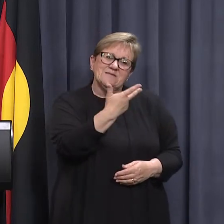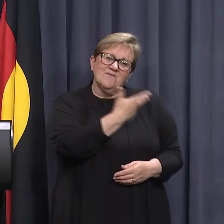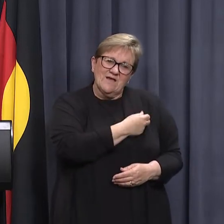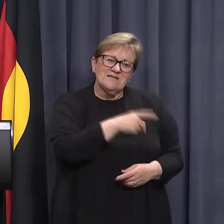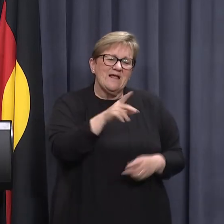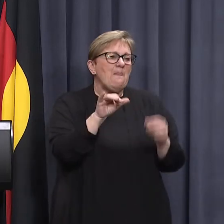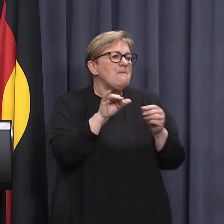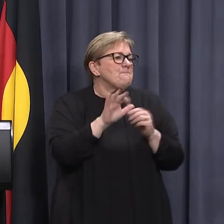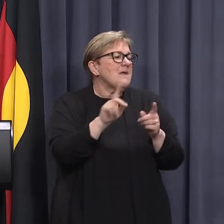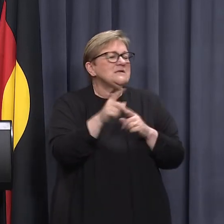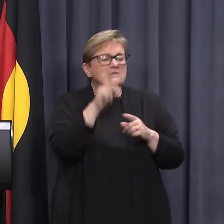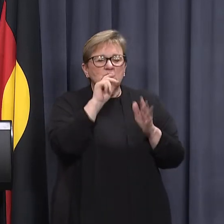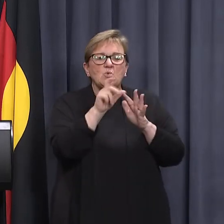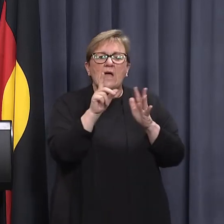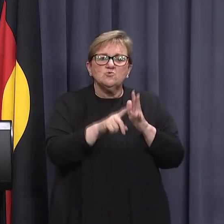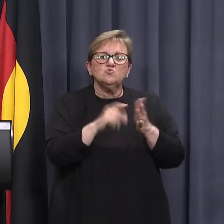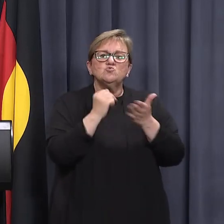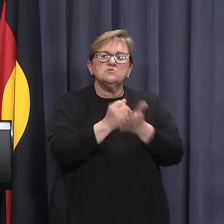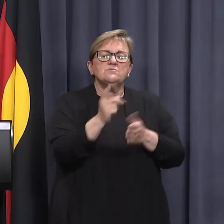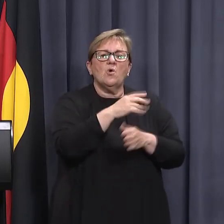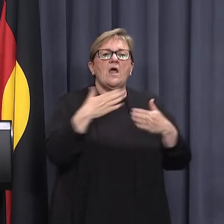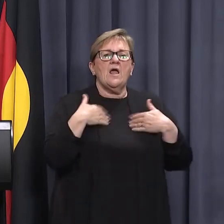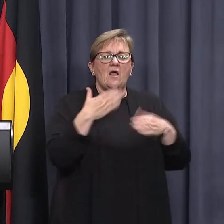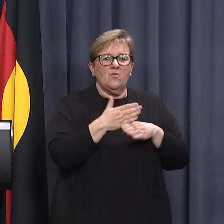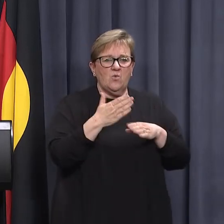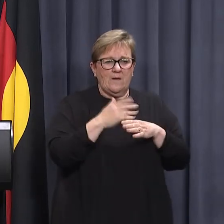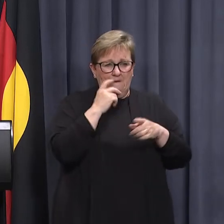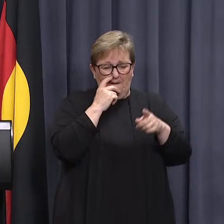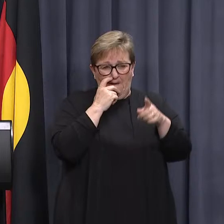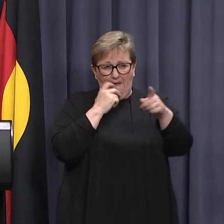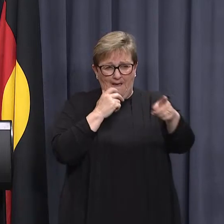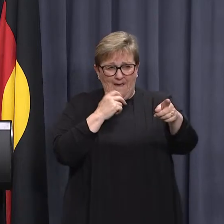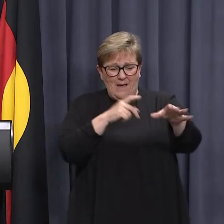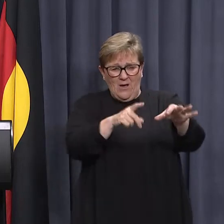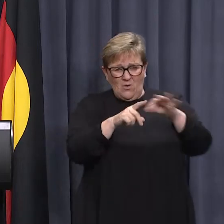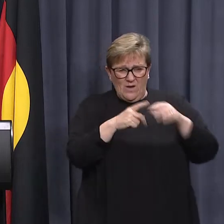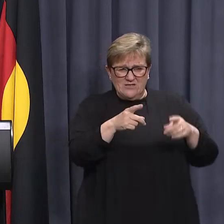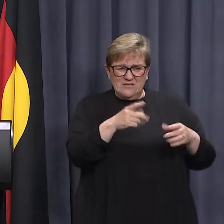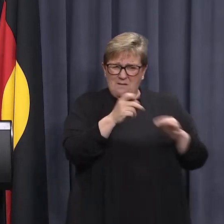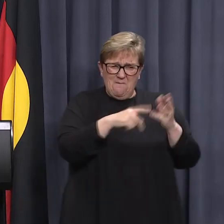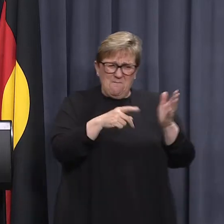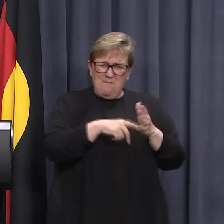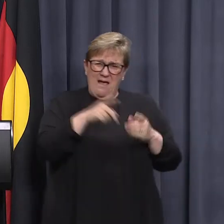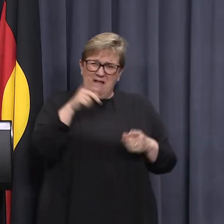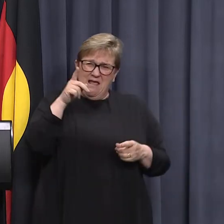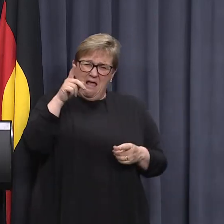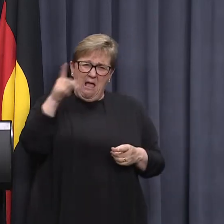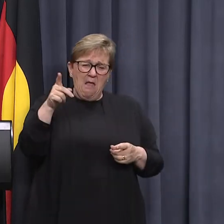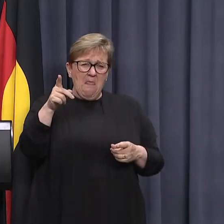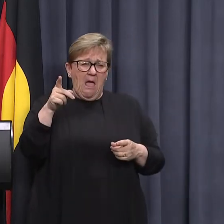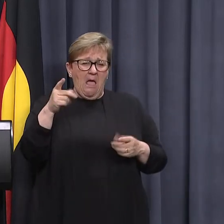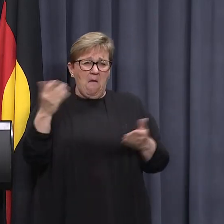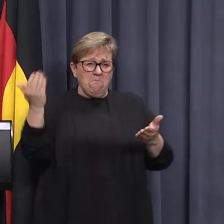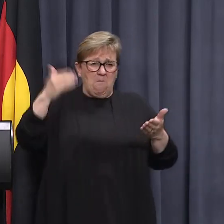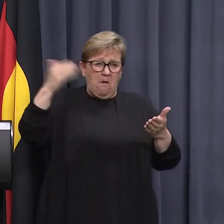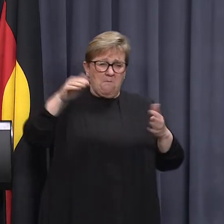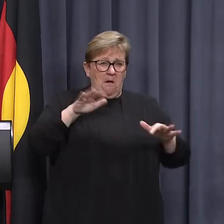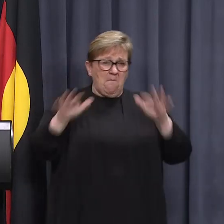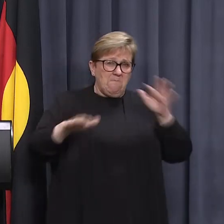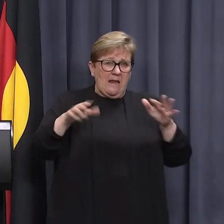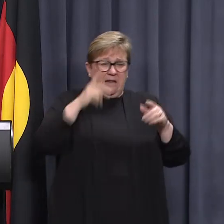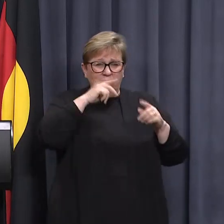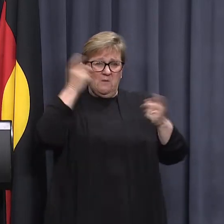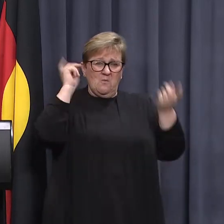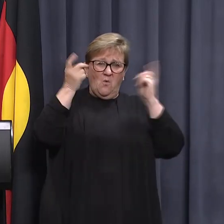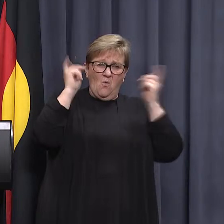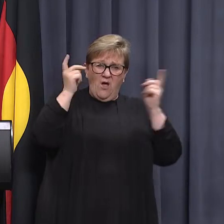and that is the best thing that they can do to support our health workforce. they whipping up unnecessary hysteria and concern and anxiety